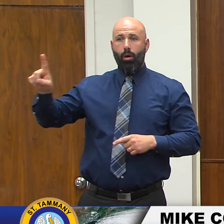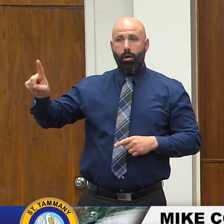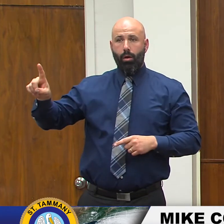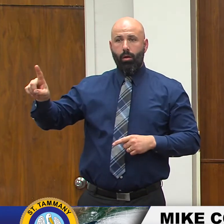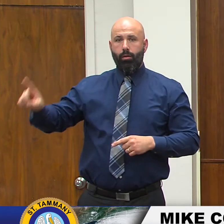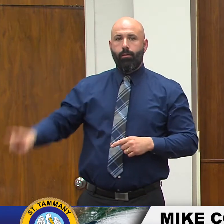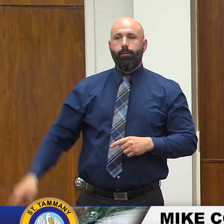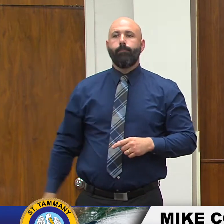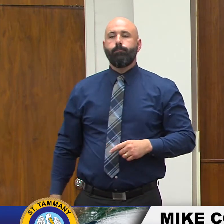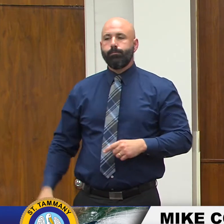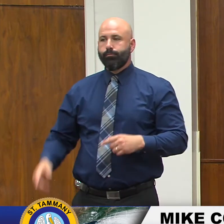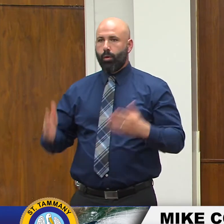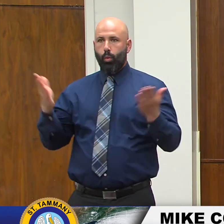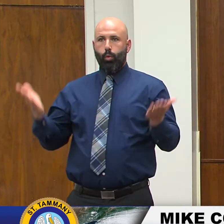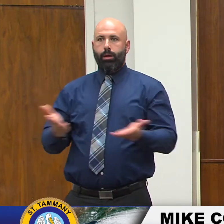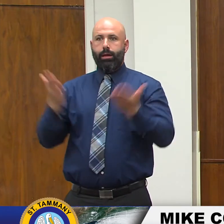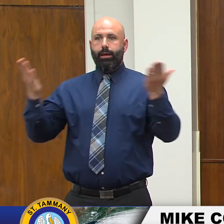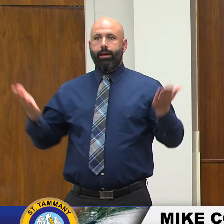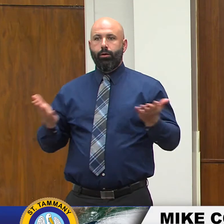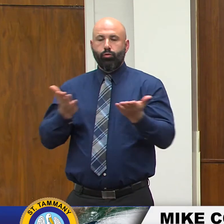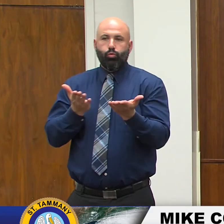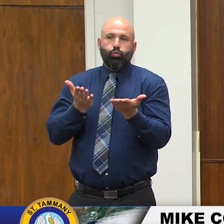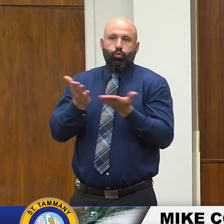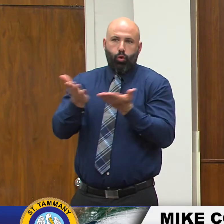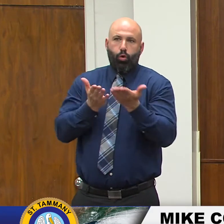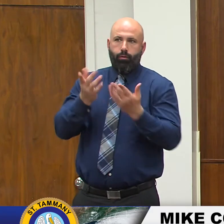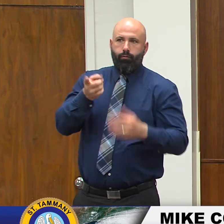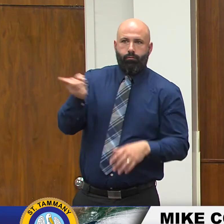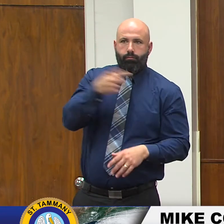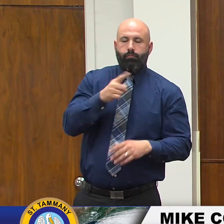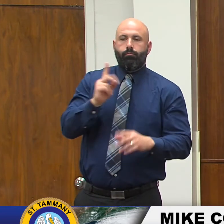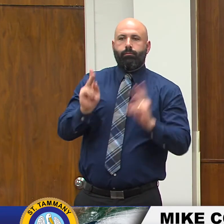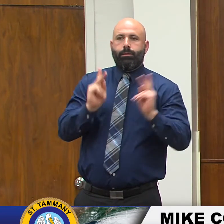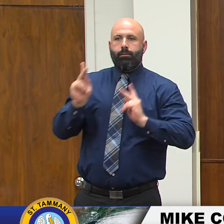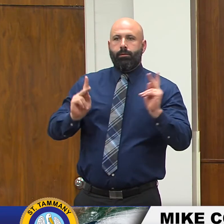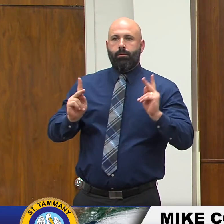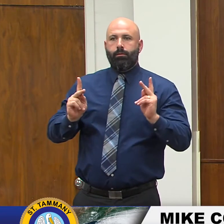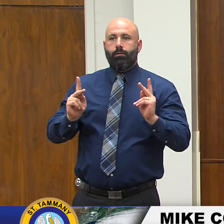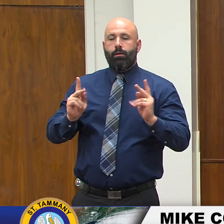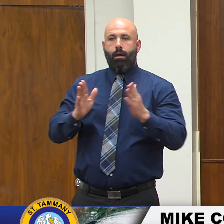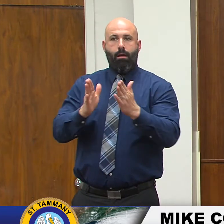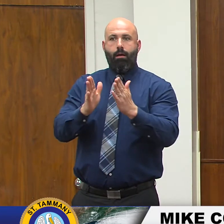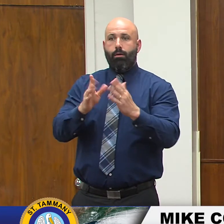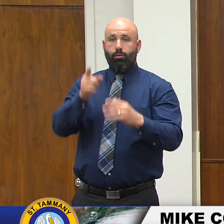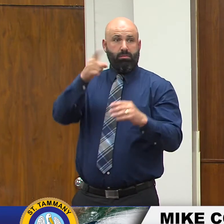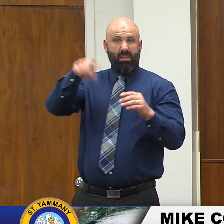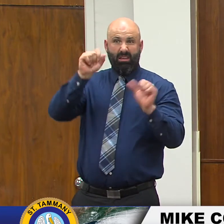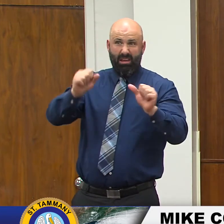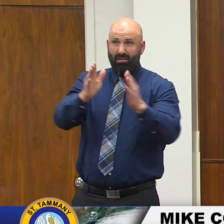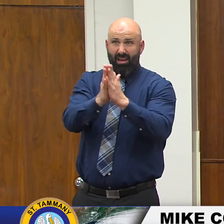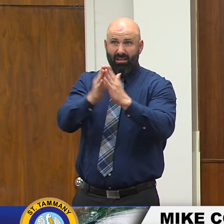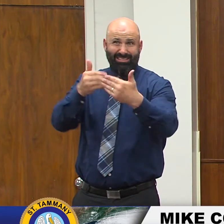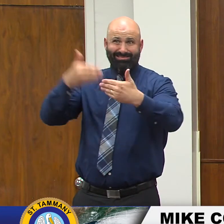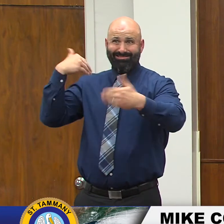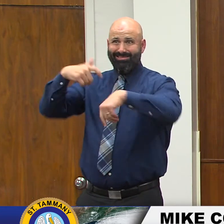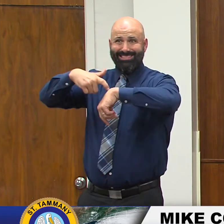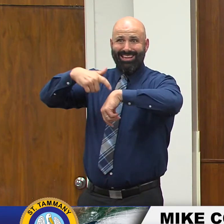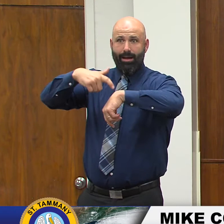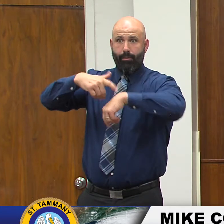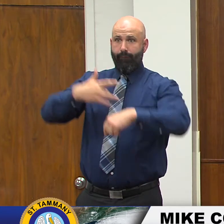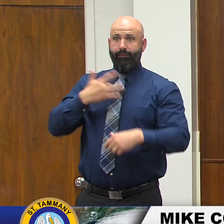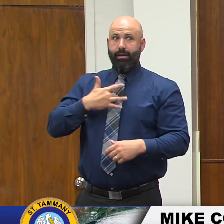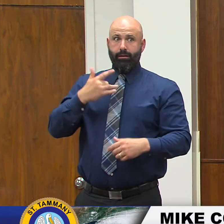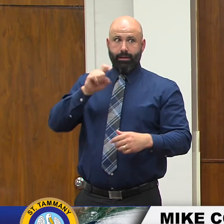we are here to serve our citizens and ask those in advance if if they feel that they may have to go to higher